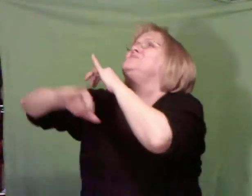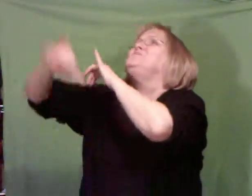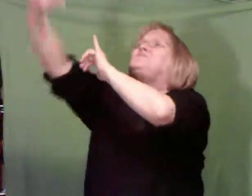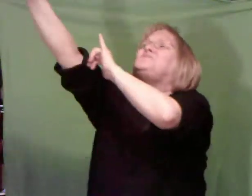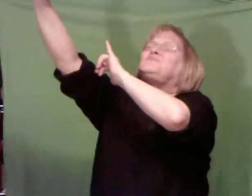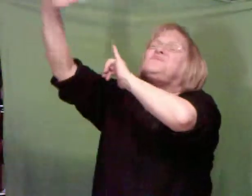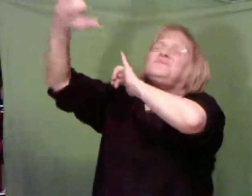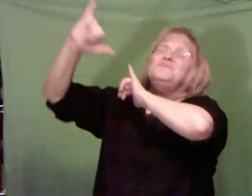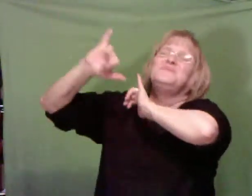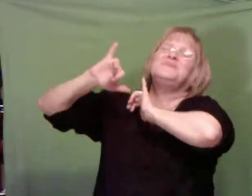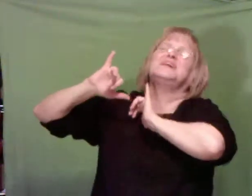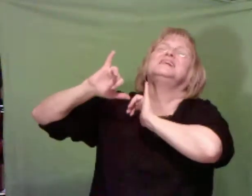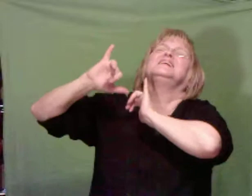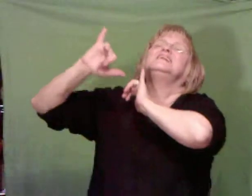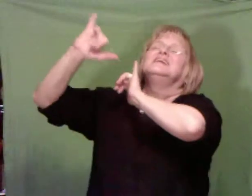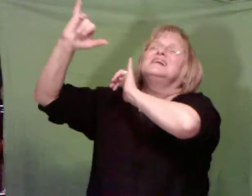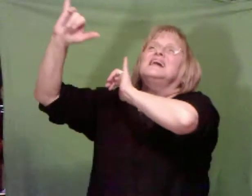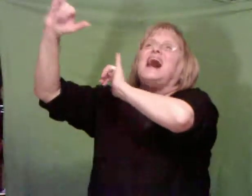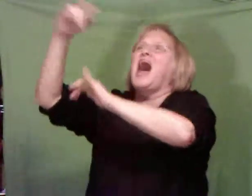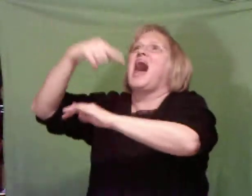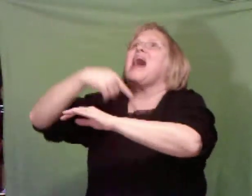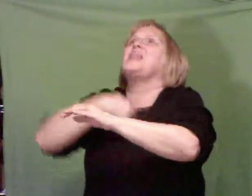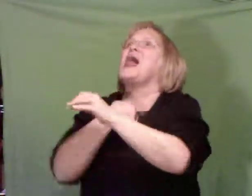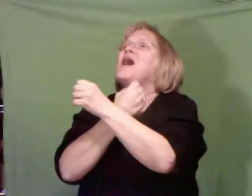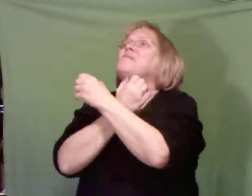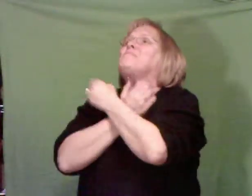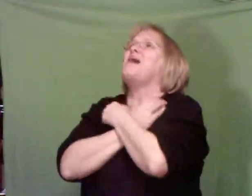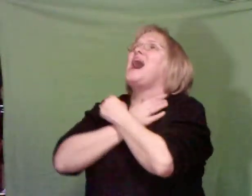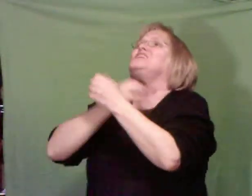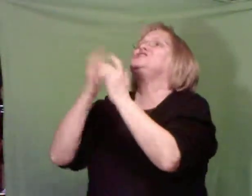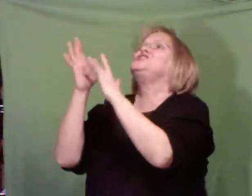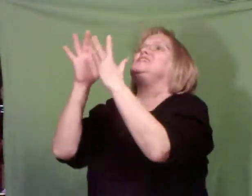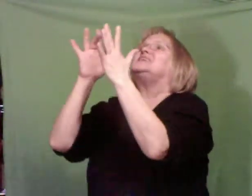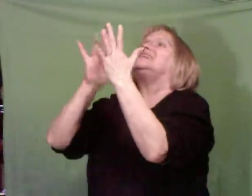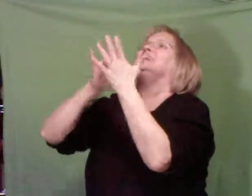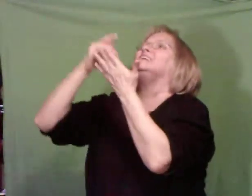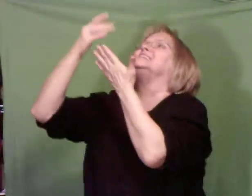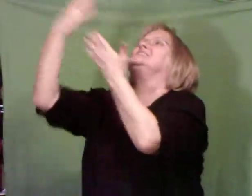I love you Jesus,